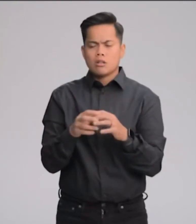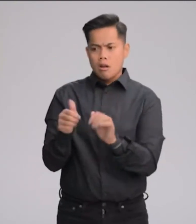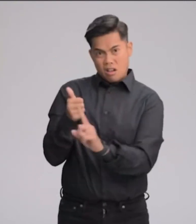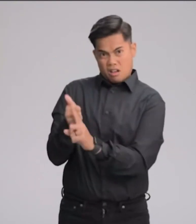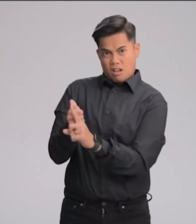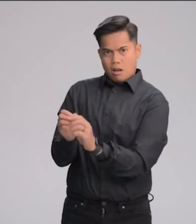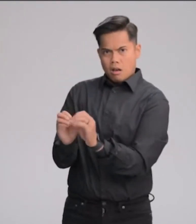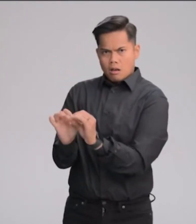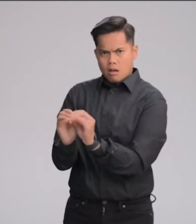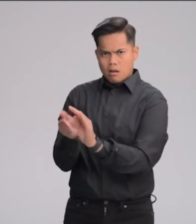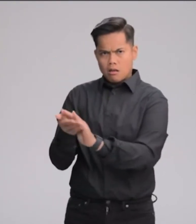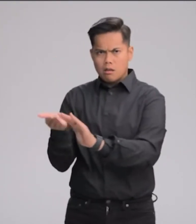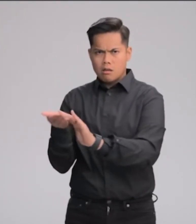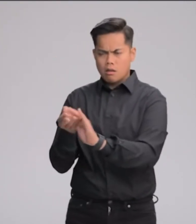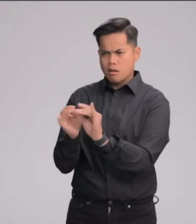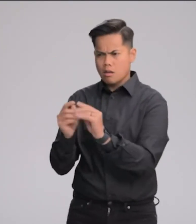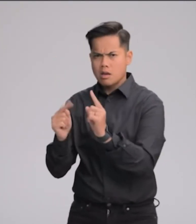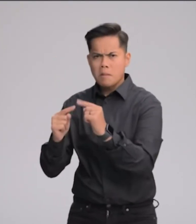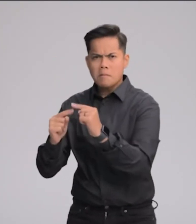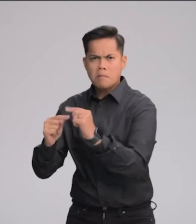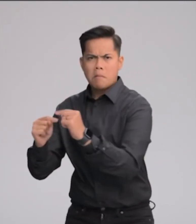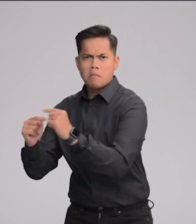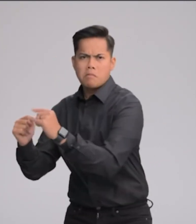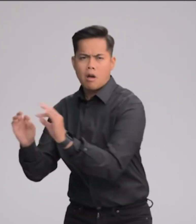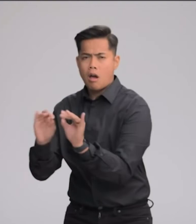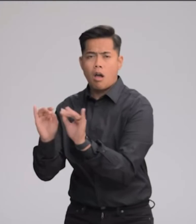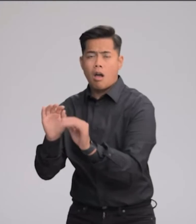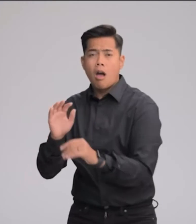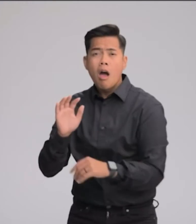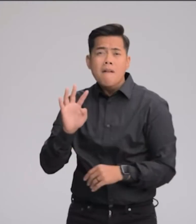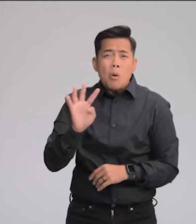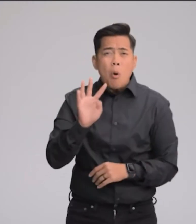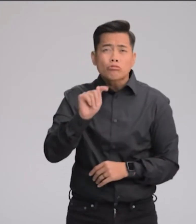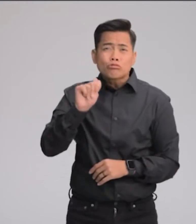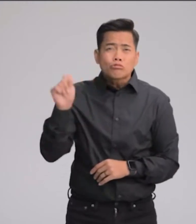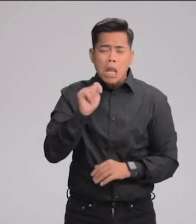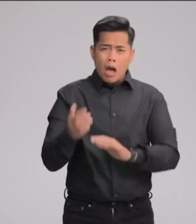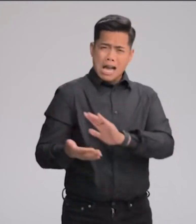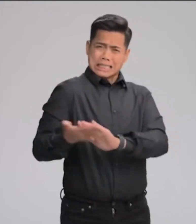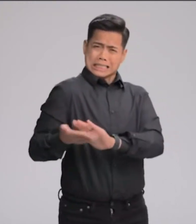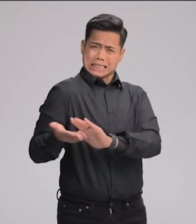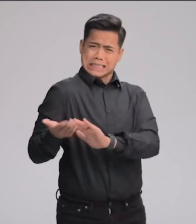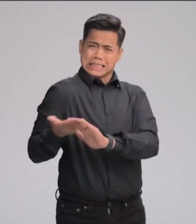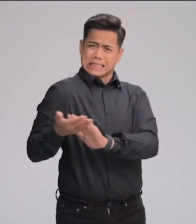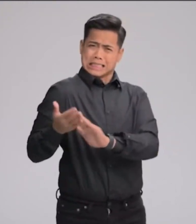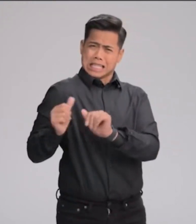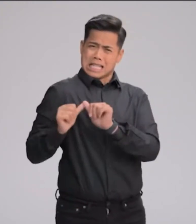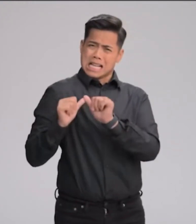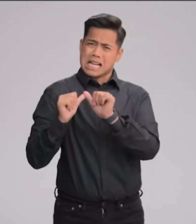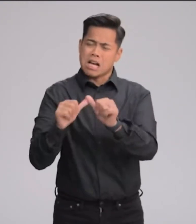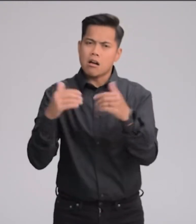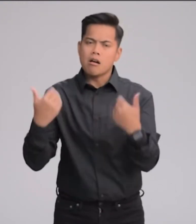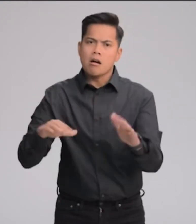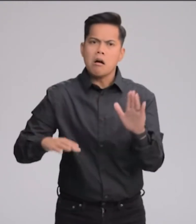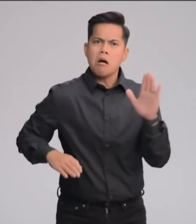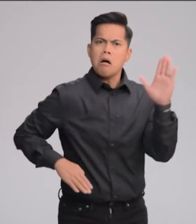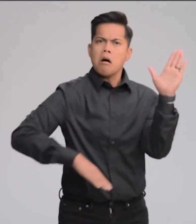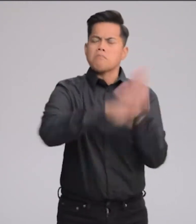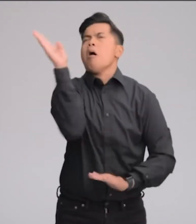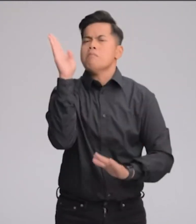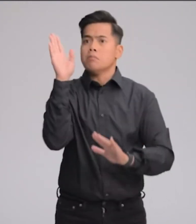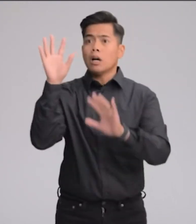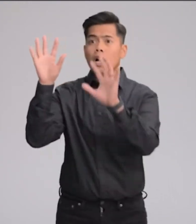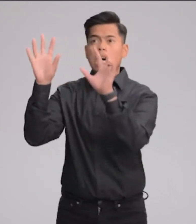analyzes and perfects every pixel, with up to four trillion operations, achieving an astonishing new level of